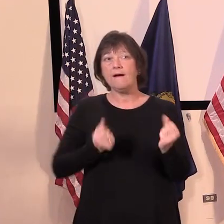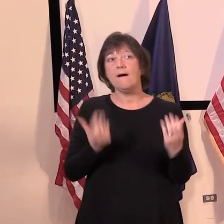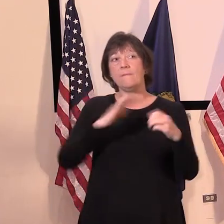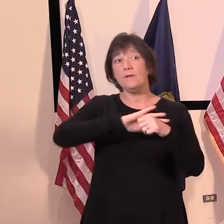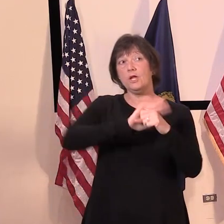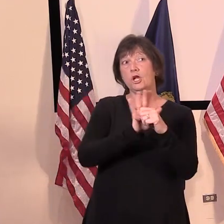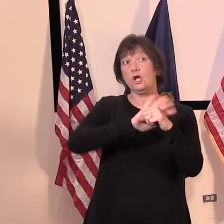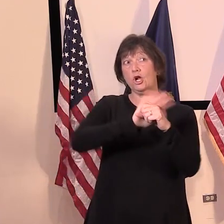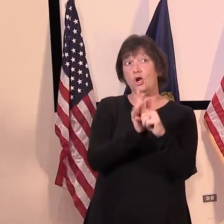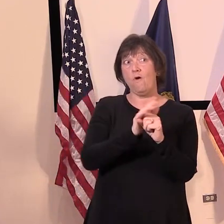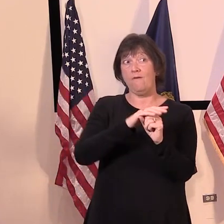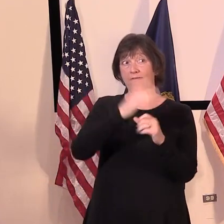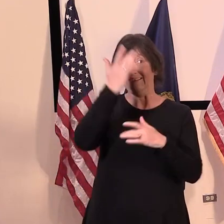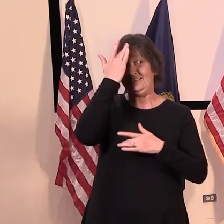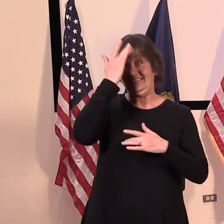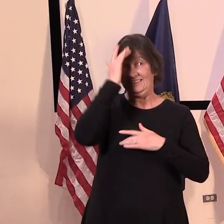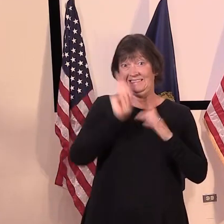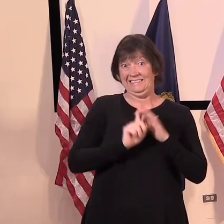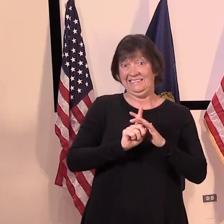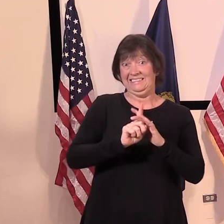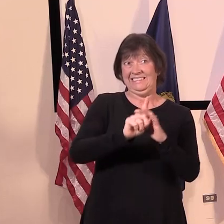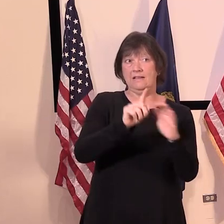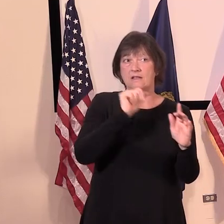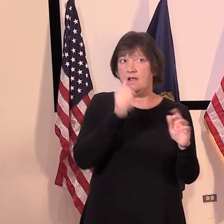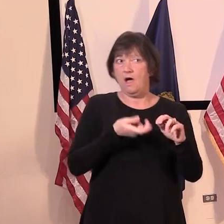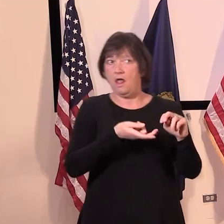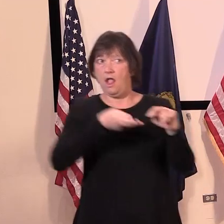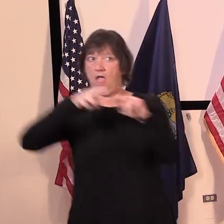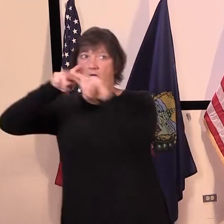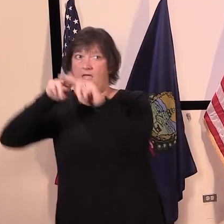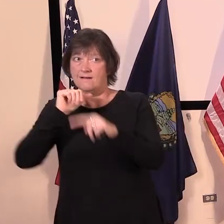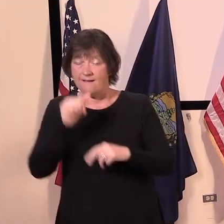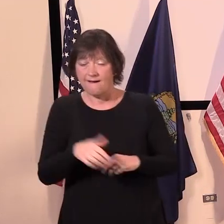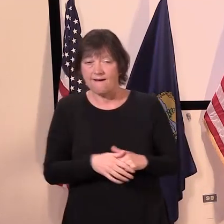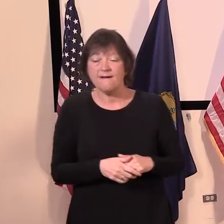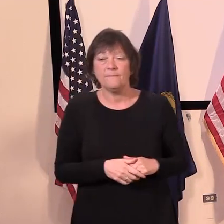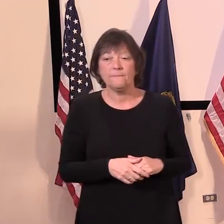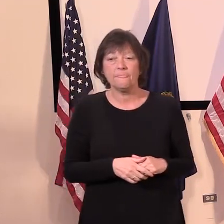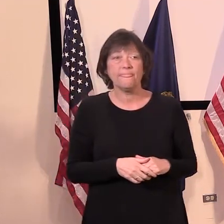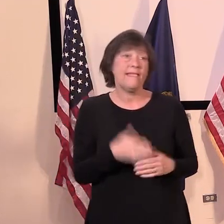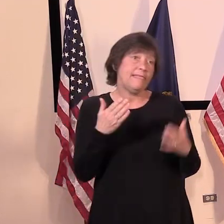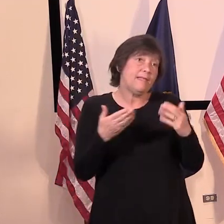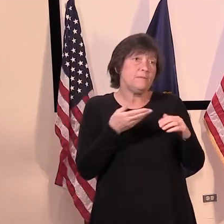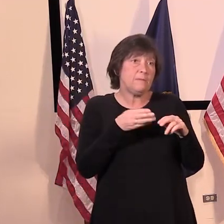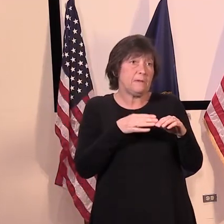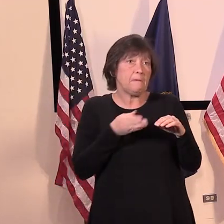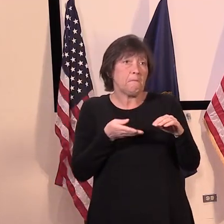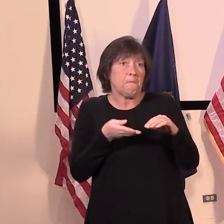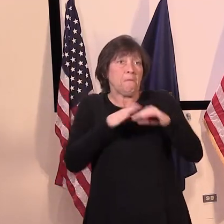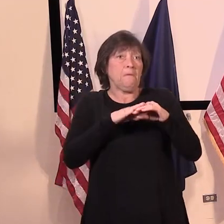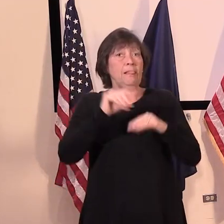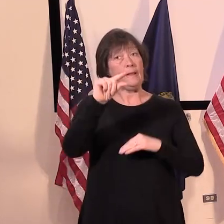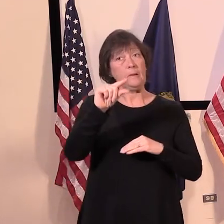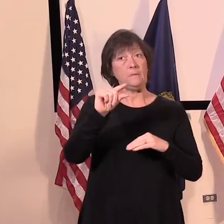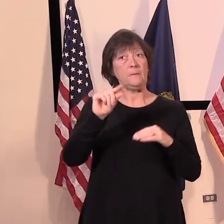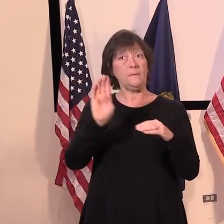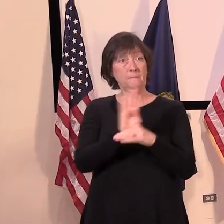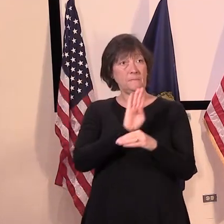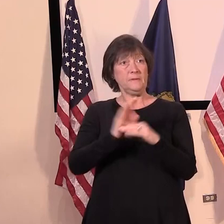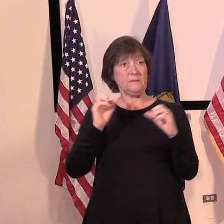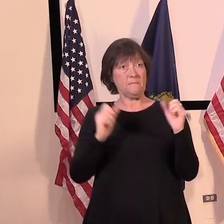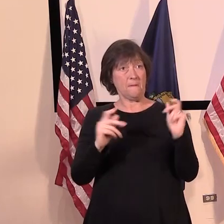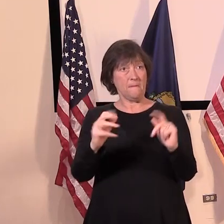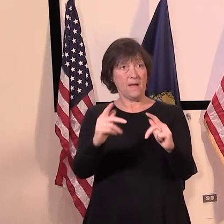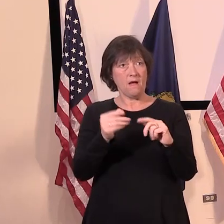cases, positives, aren't rising at a dramatic rate. And they may rise a little bit as we open up more businesses,